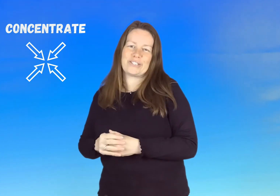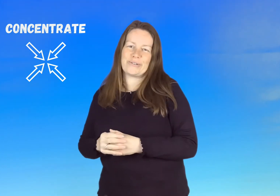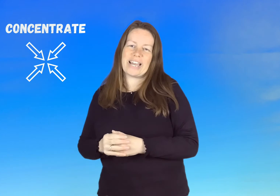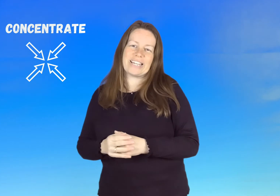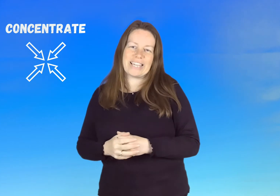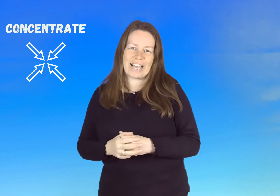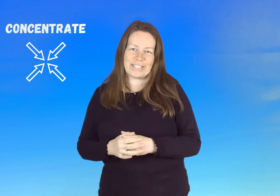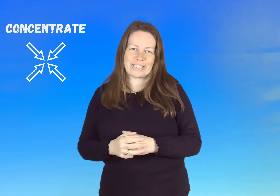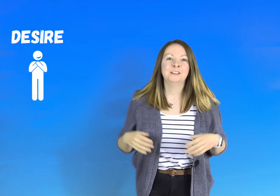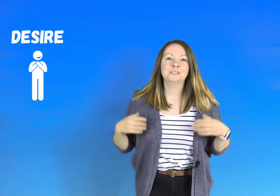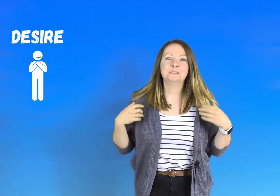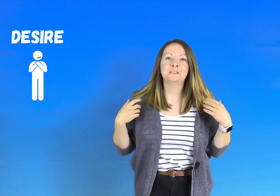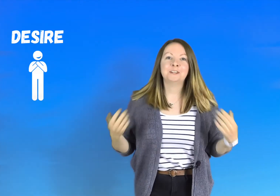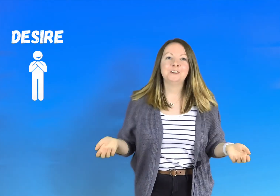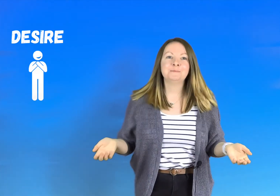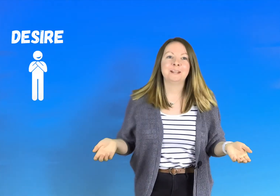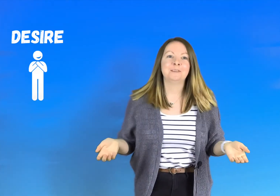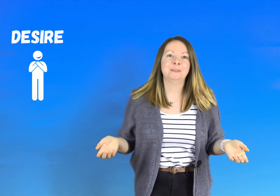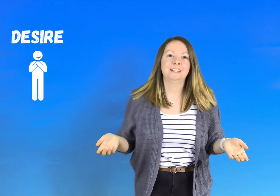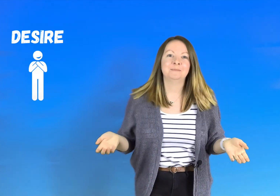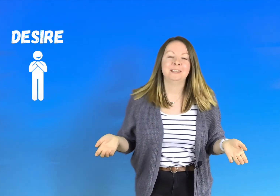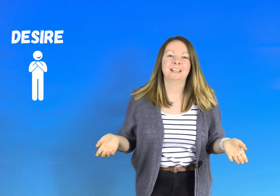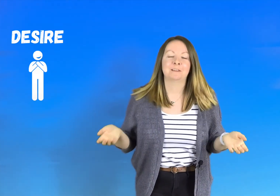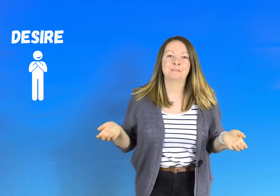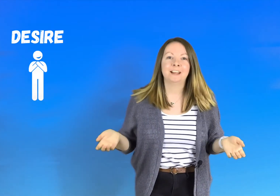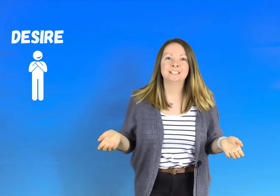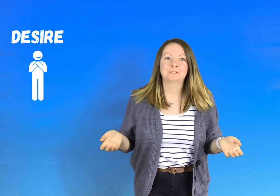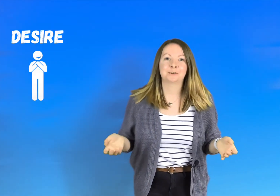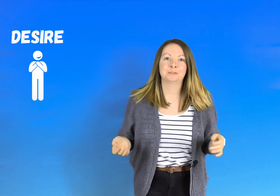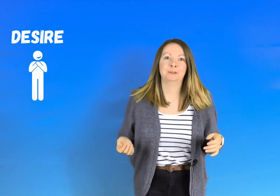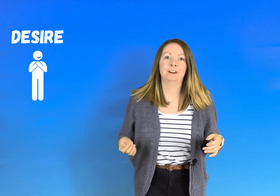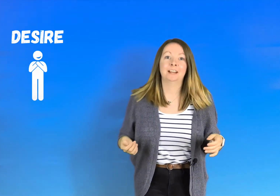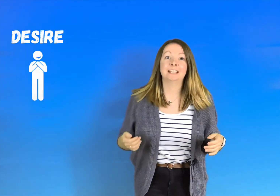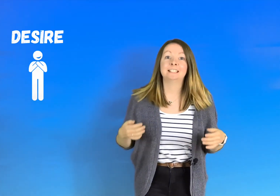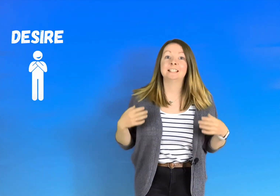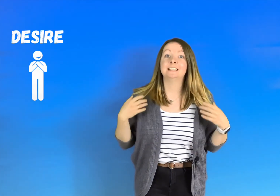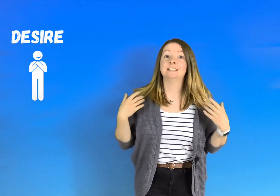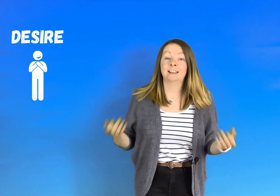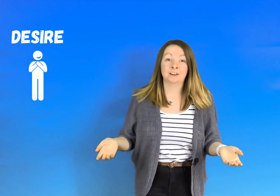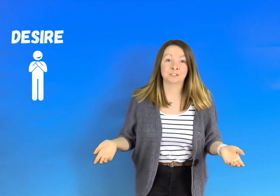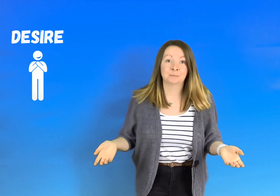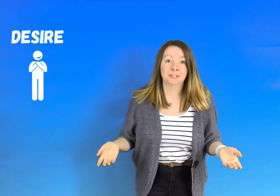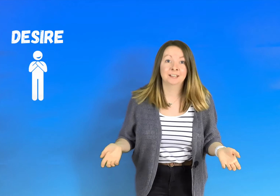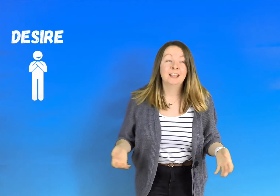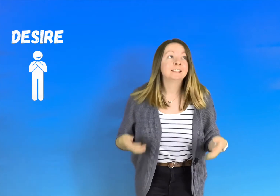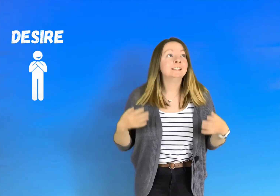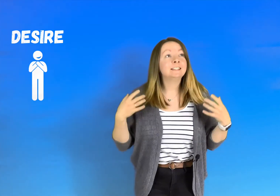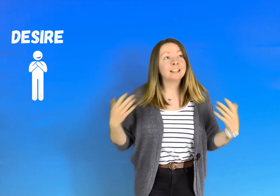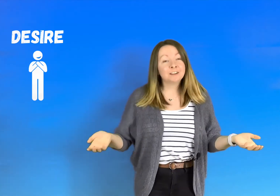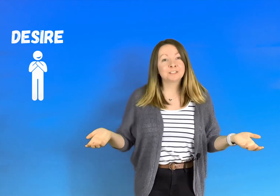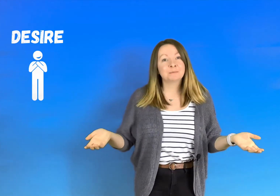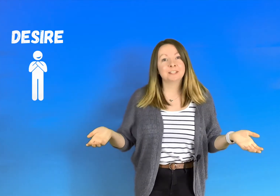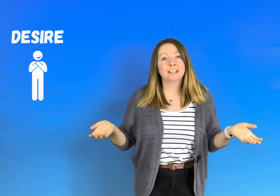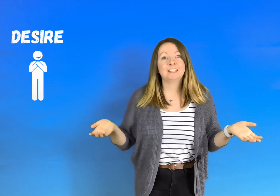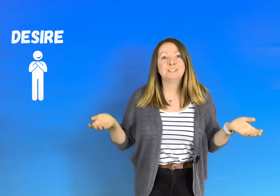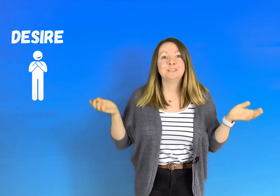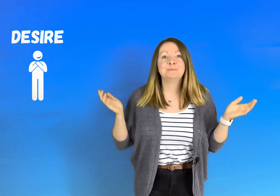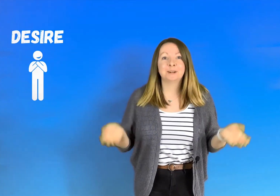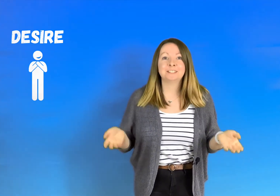do anything else so the third way we can be an effective contributor is to desire something to desire something is to want